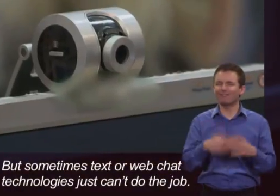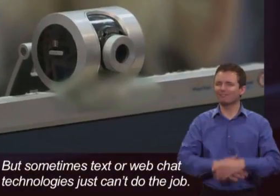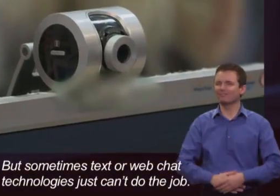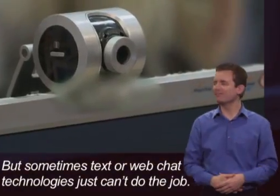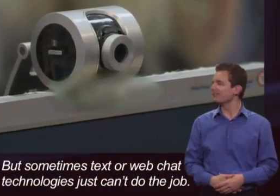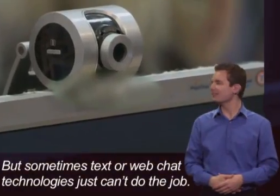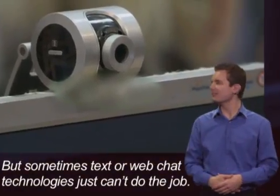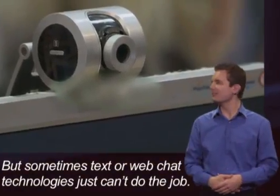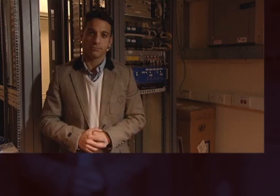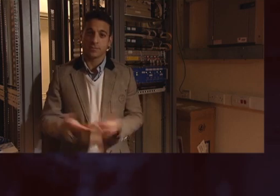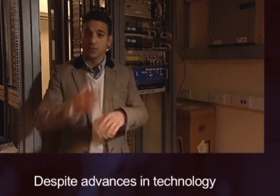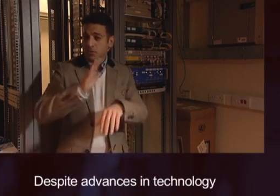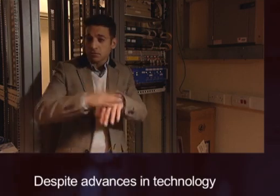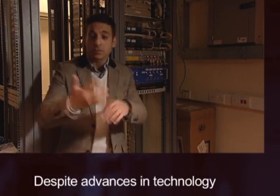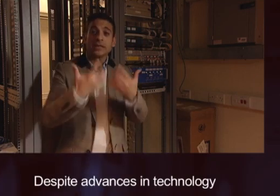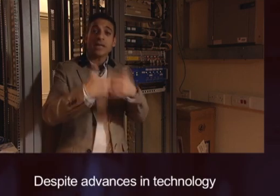can't do the job.